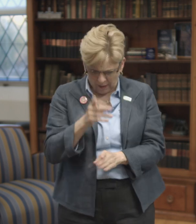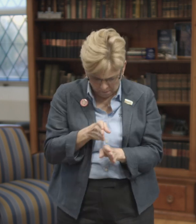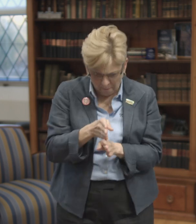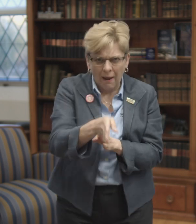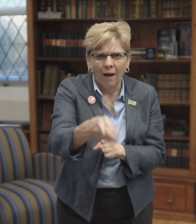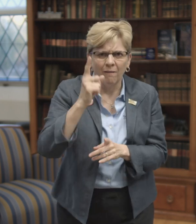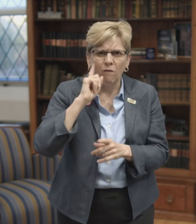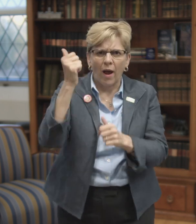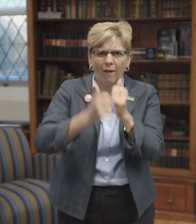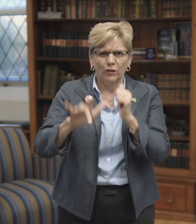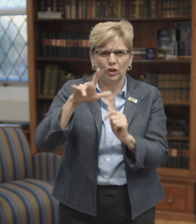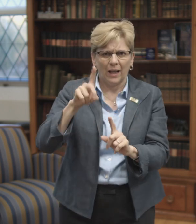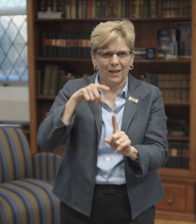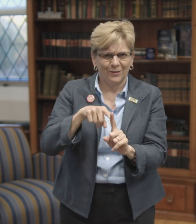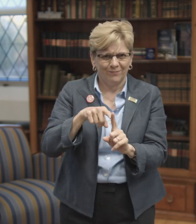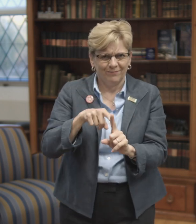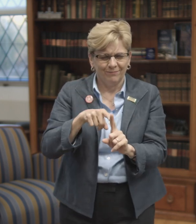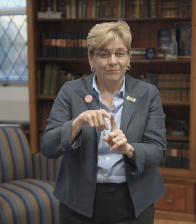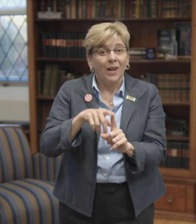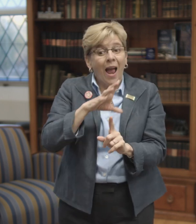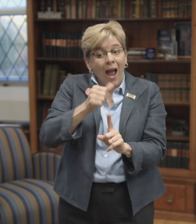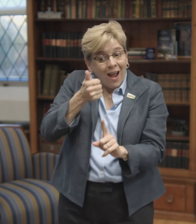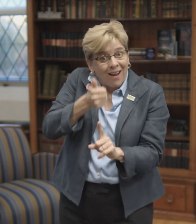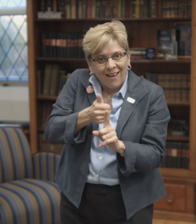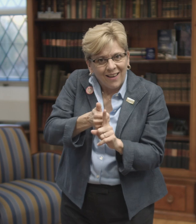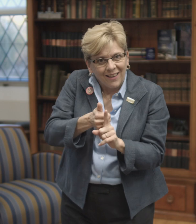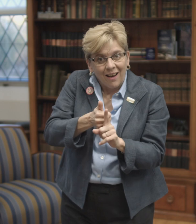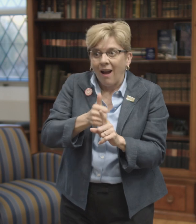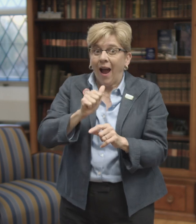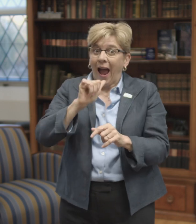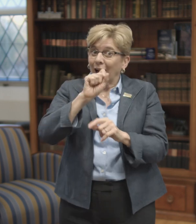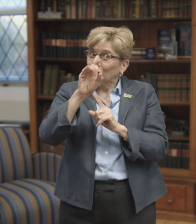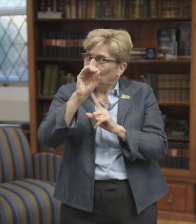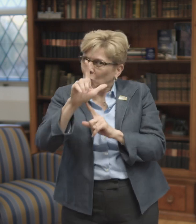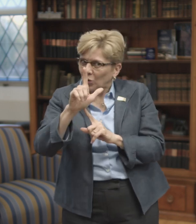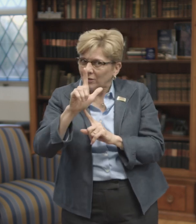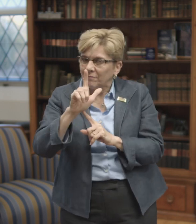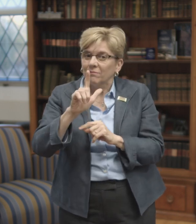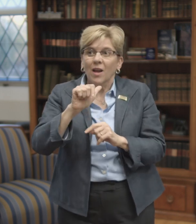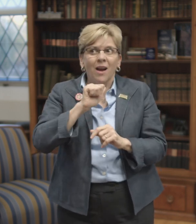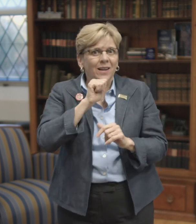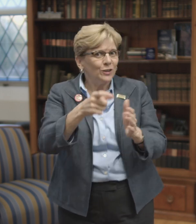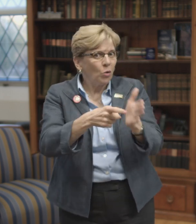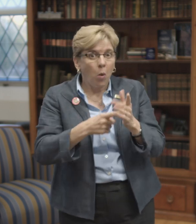The child is not given a prescription that would actually be beneficial for every child. As a tool,